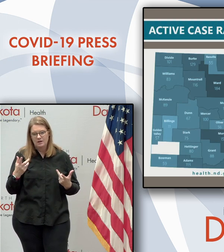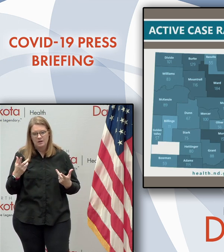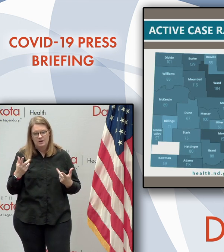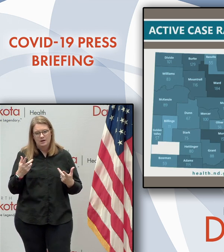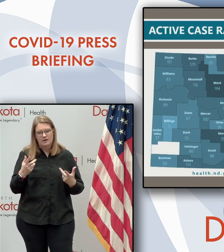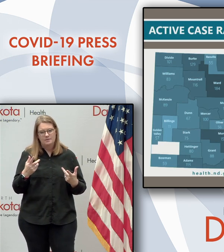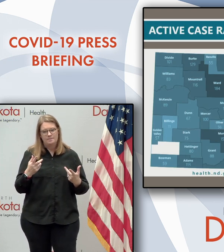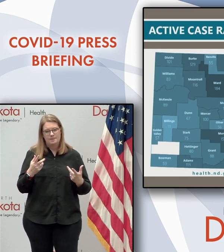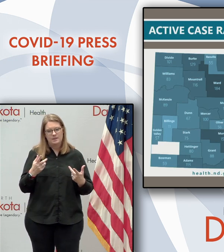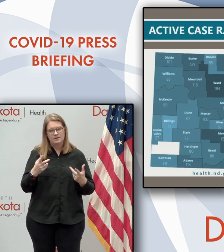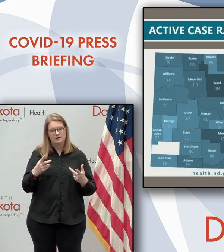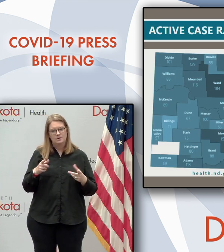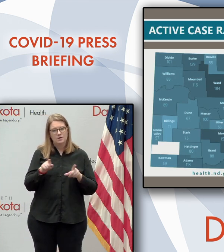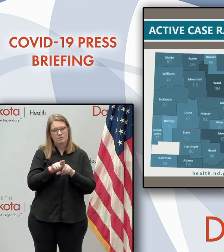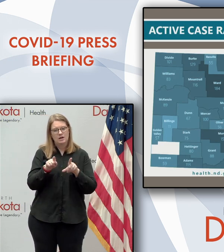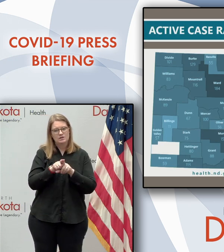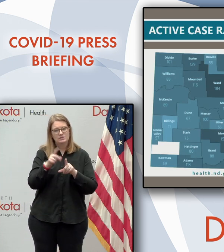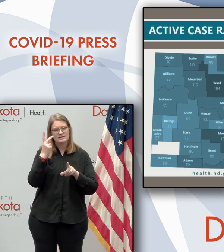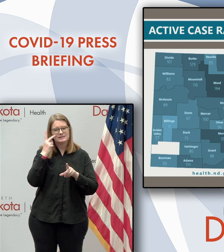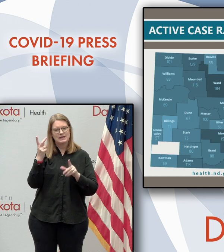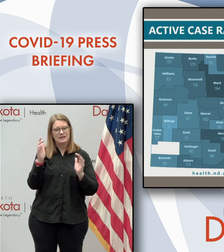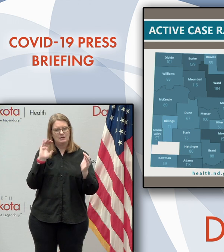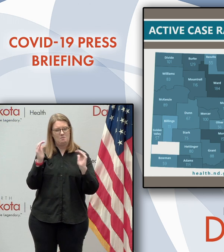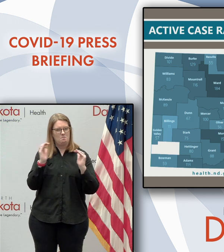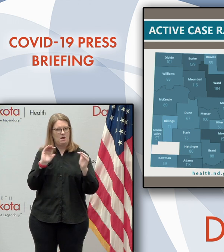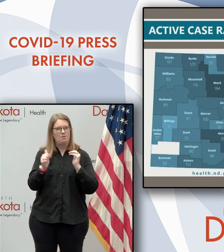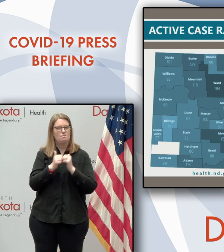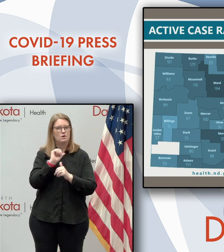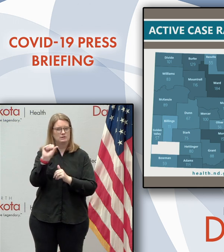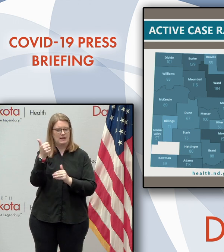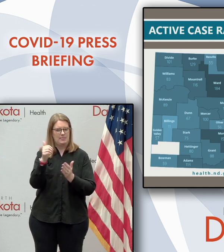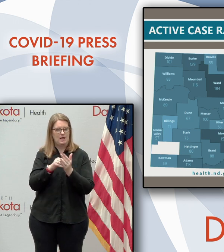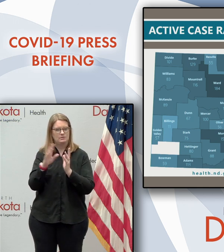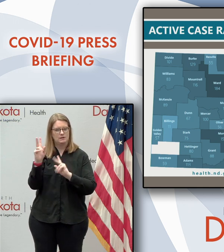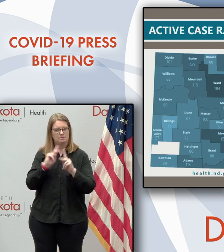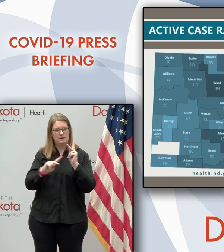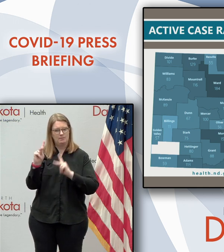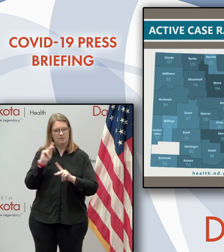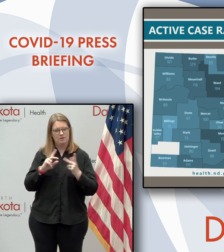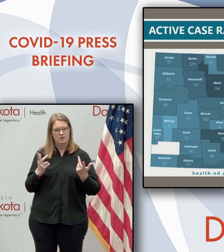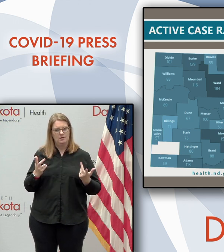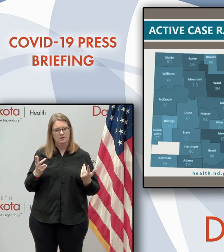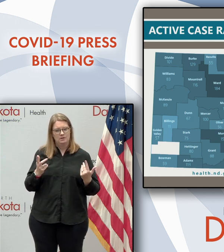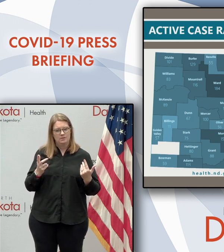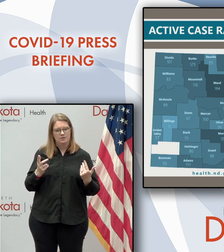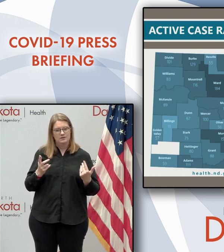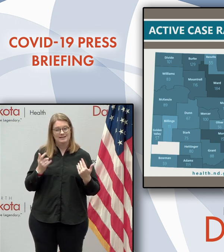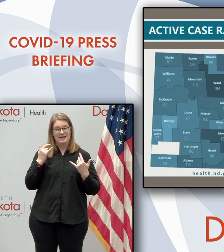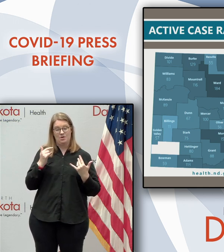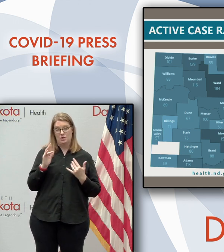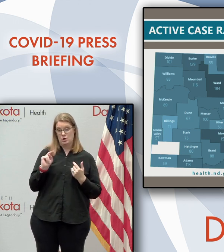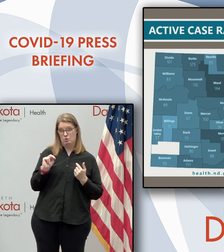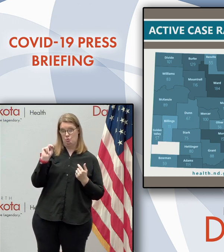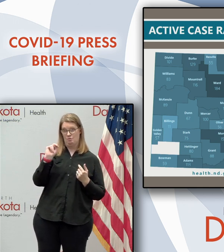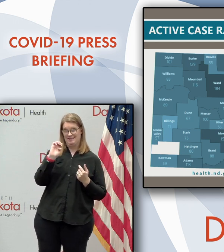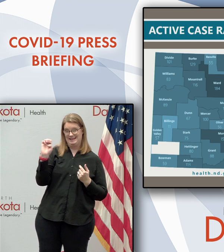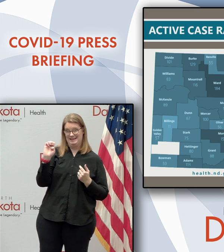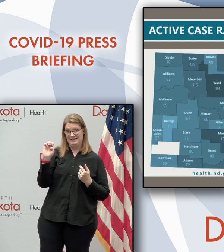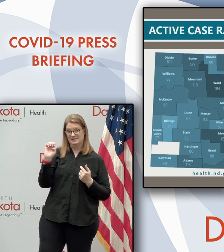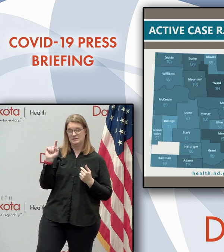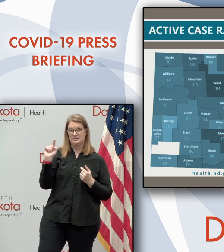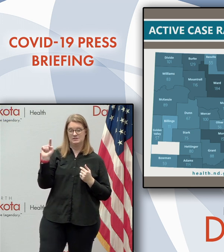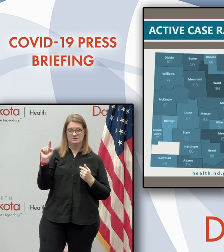slide, we see a different story, but this helps us really understand the spread. Up in the far, uh, northeast, uh, corner,